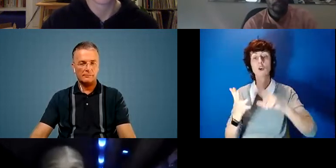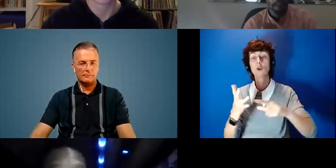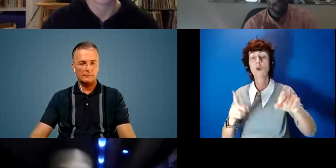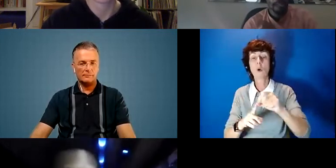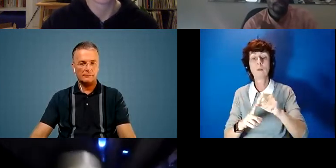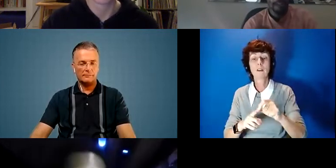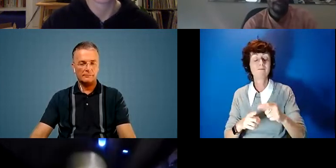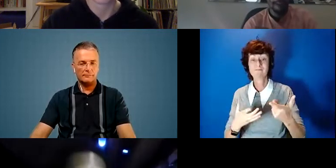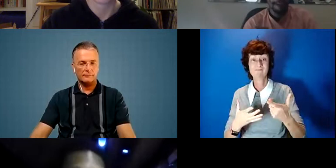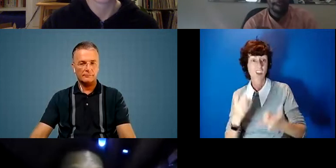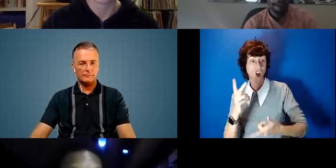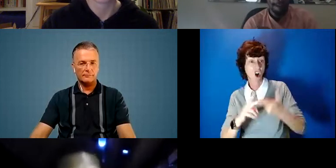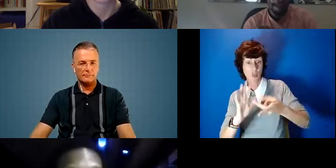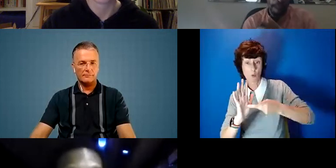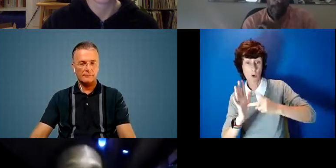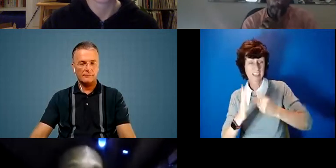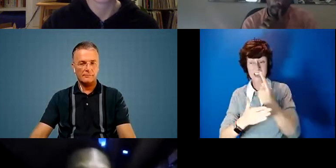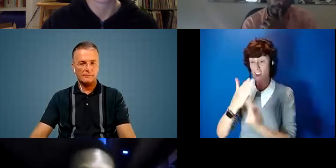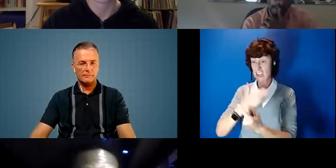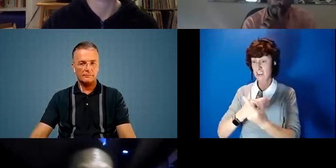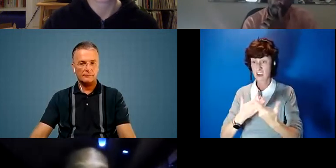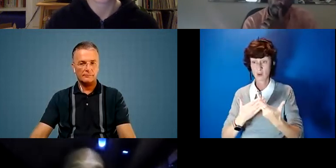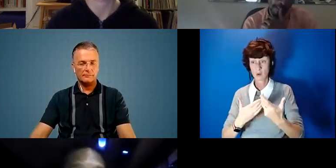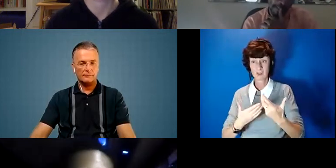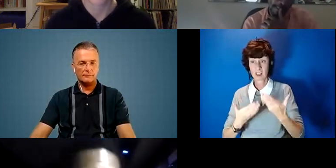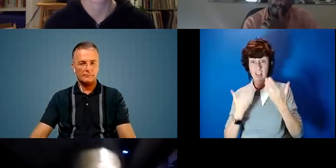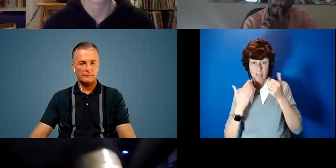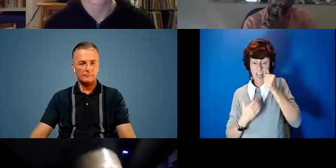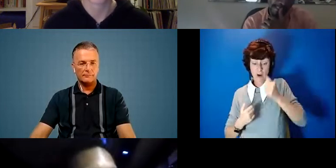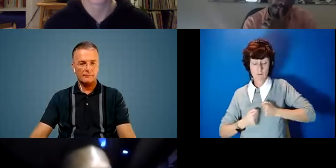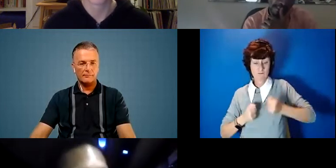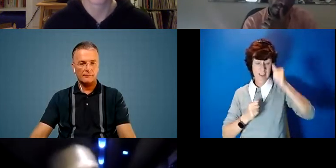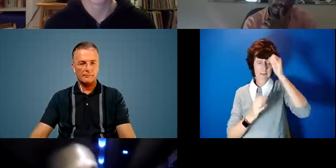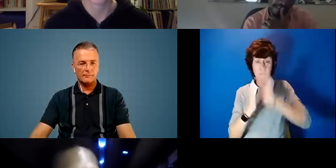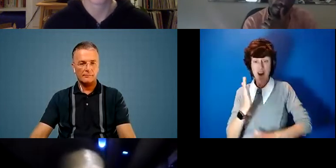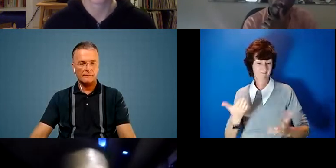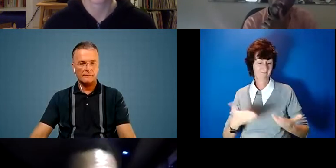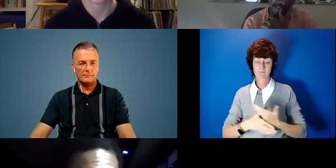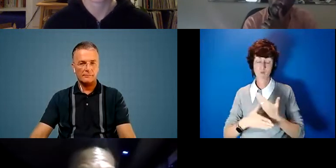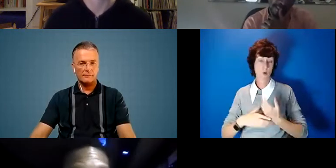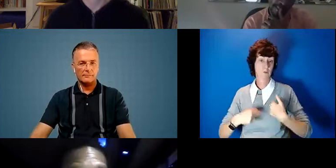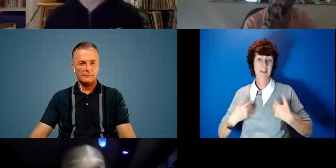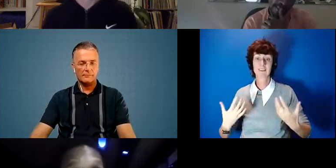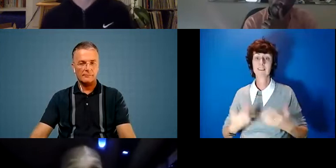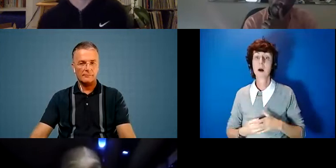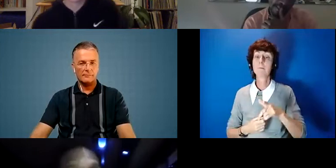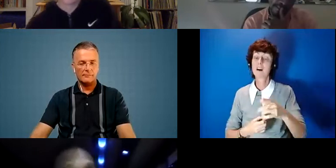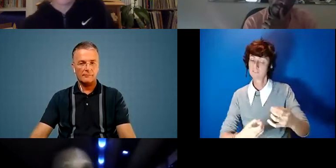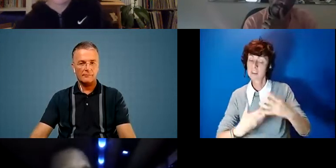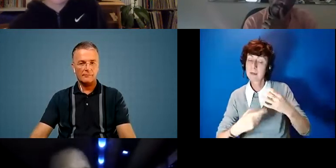approached by any organization or any individuals, despite my experience. But yeah, the feedback has been incredible as well. So